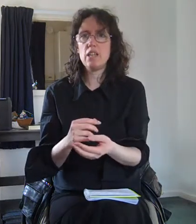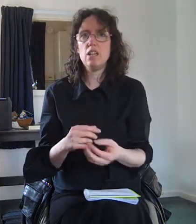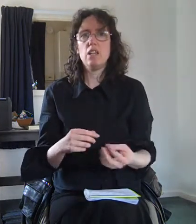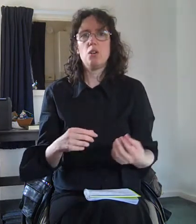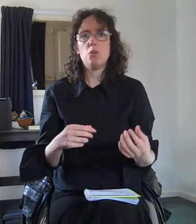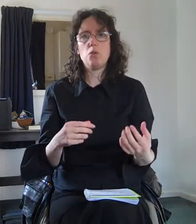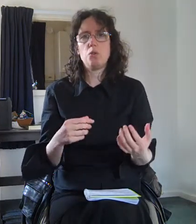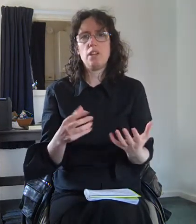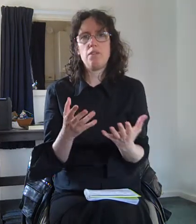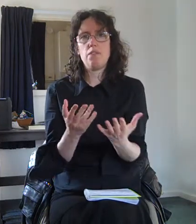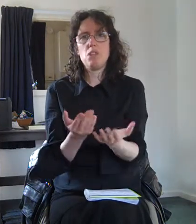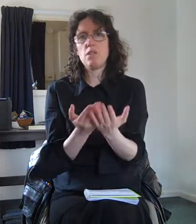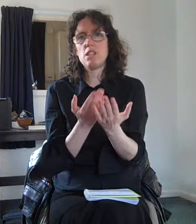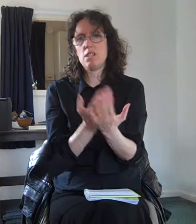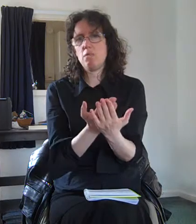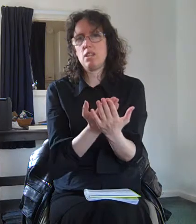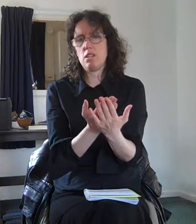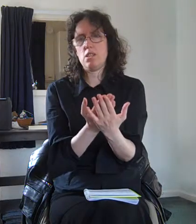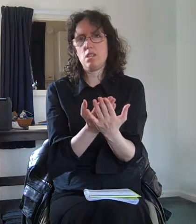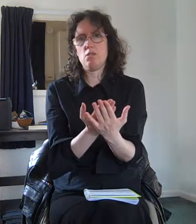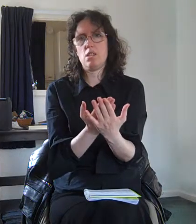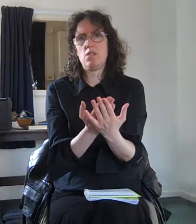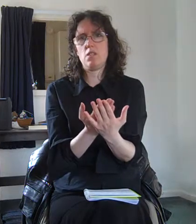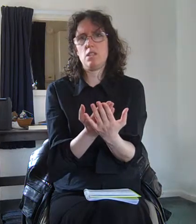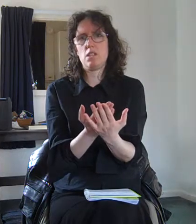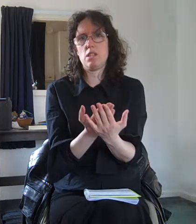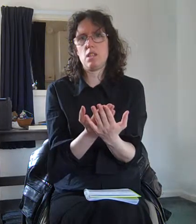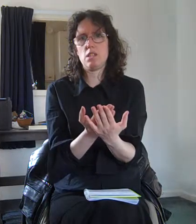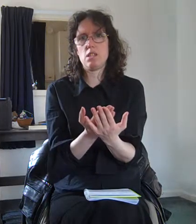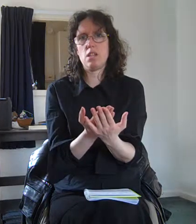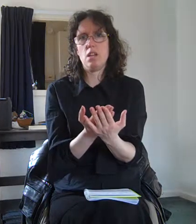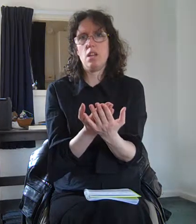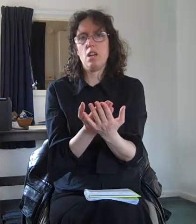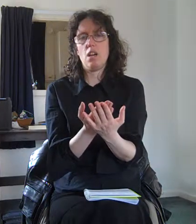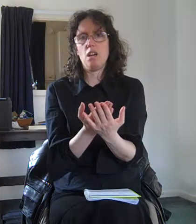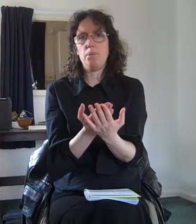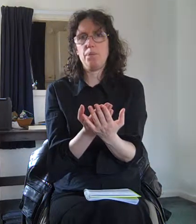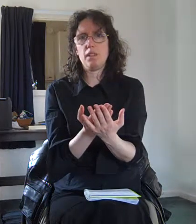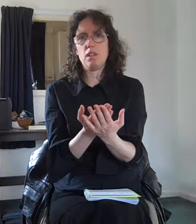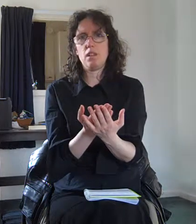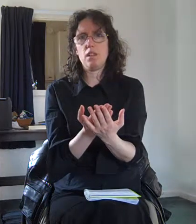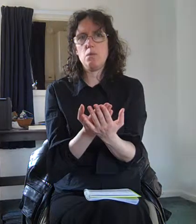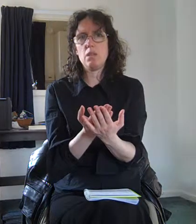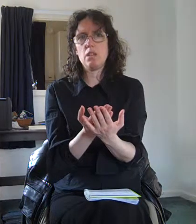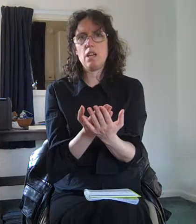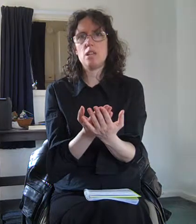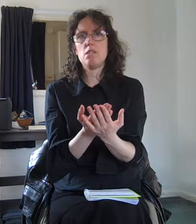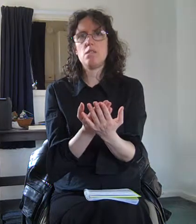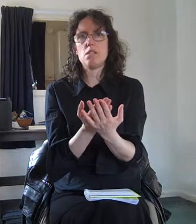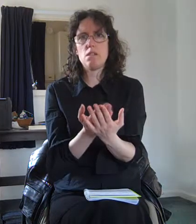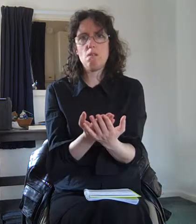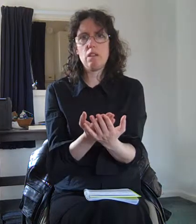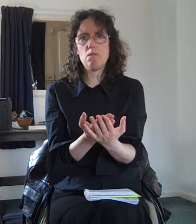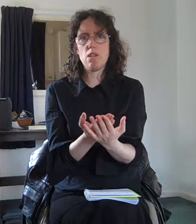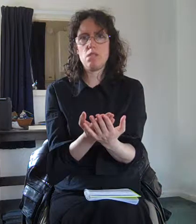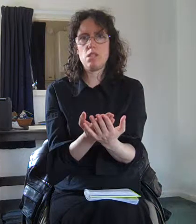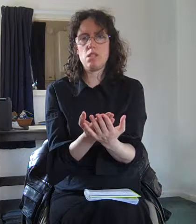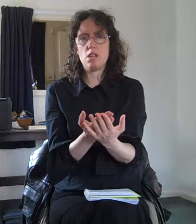or if they're doing something that's a close focus task um they will get so engrossed